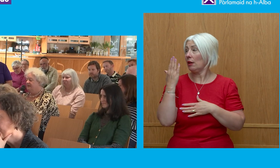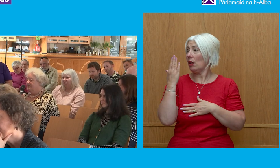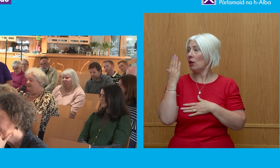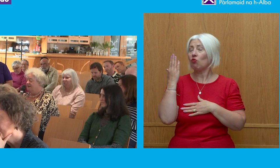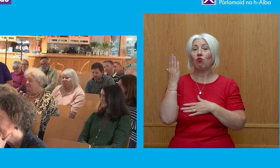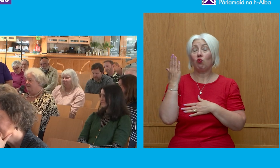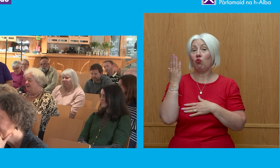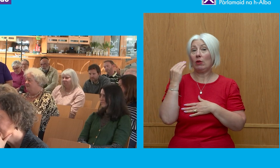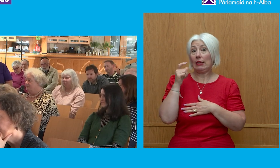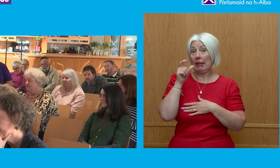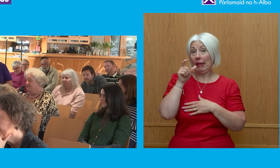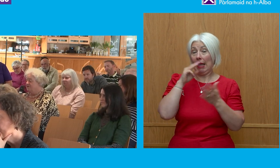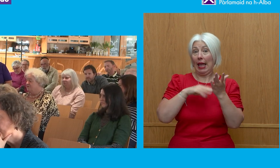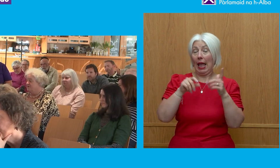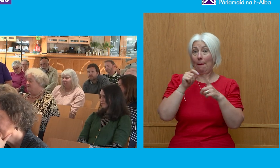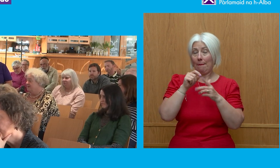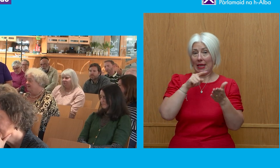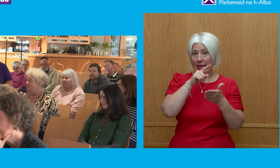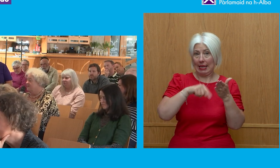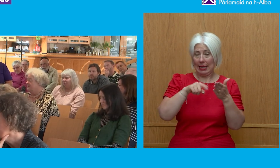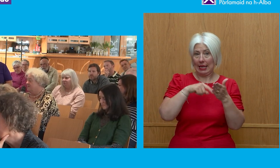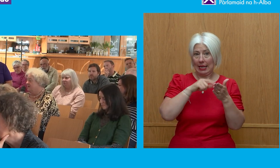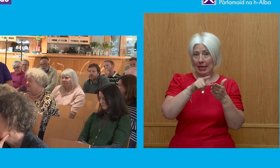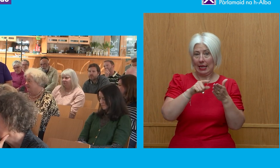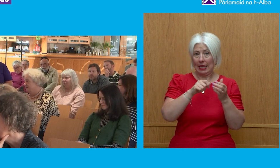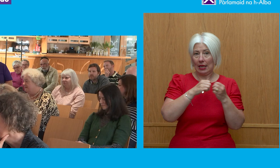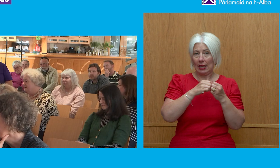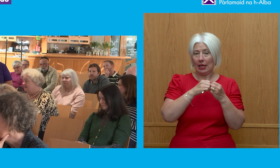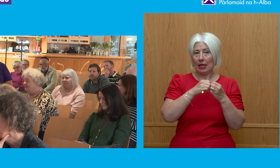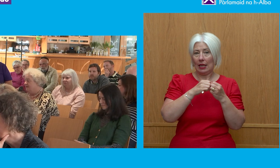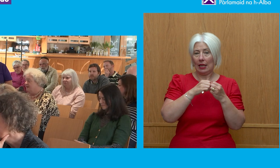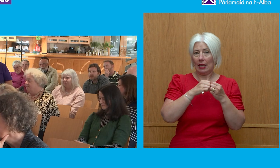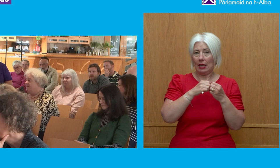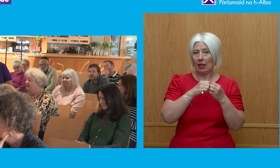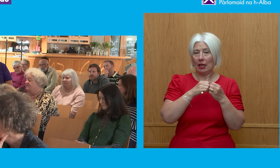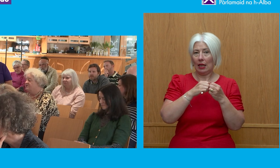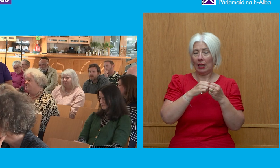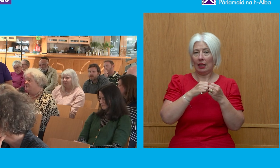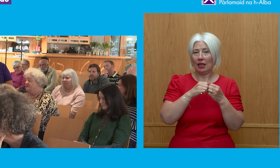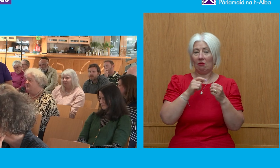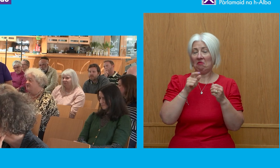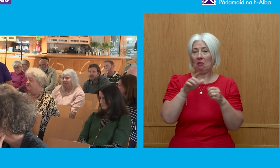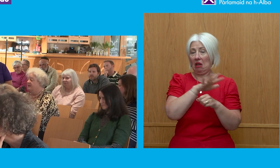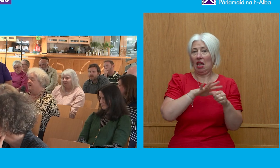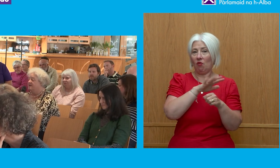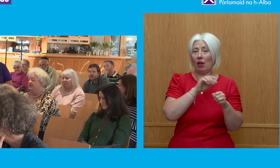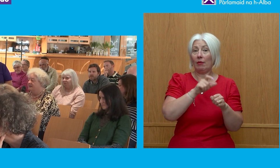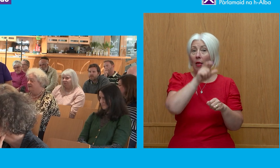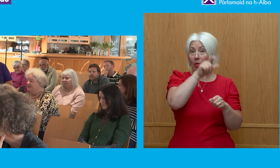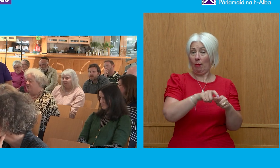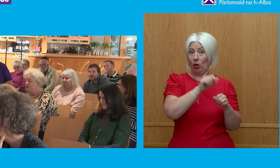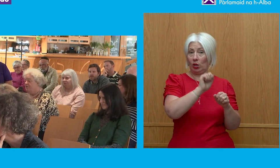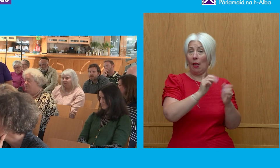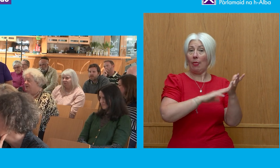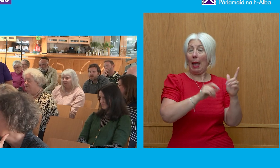an MP for constituency beginning with the same letter. And in that constituency he doesn't appear yet